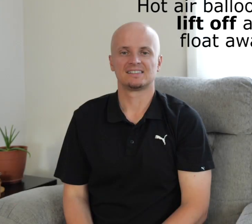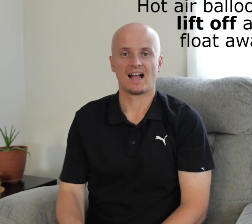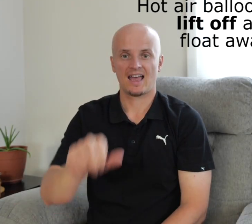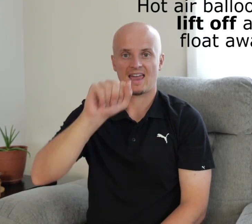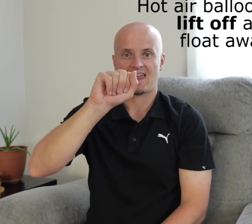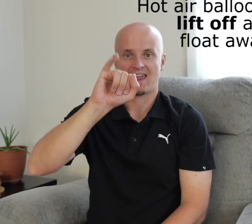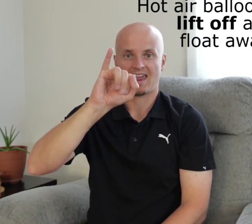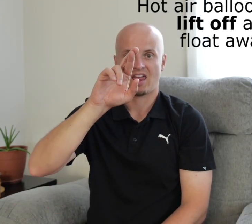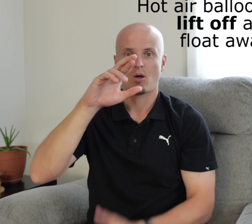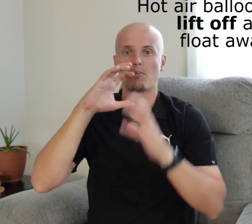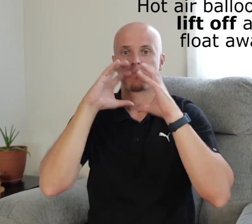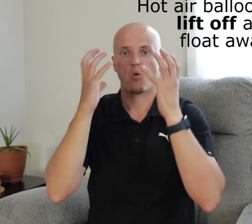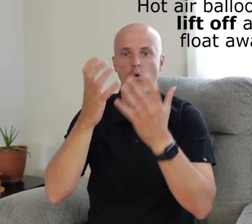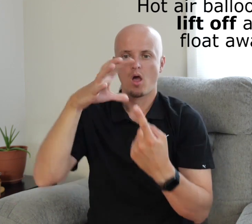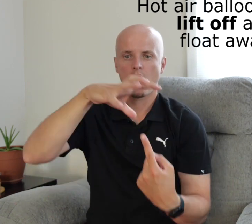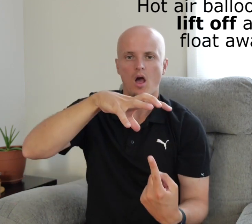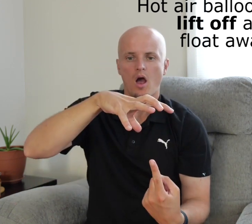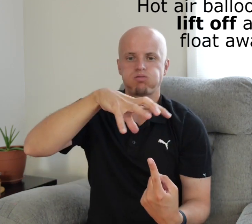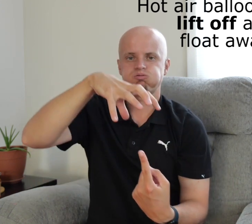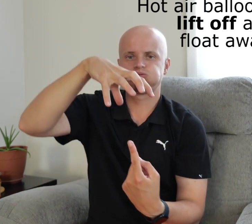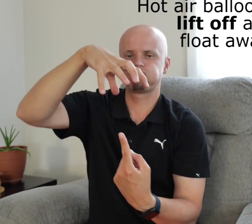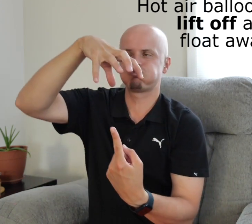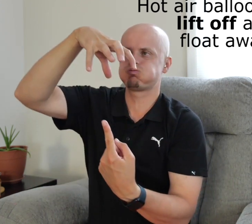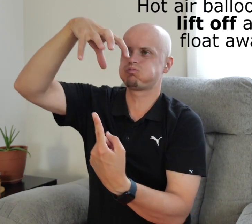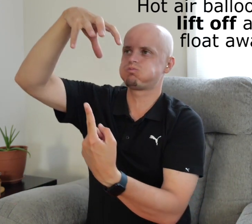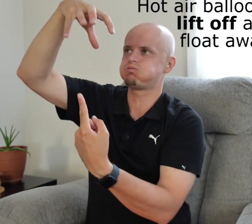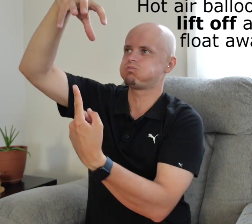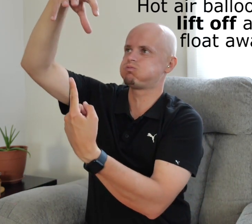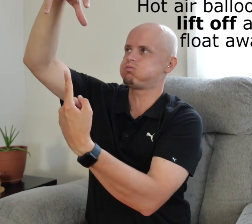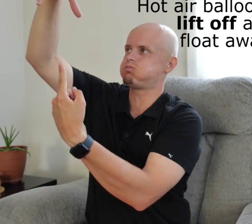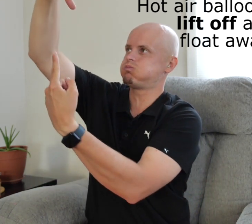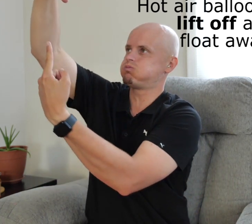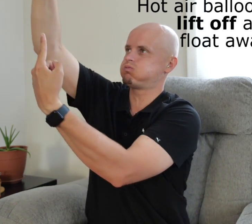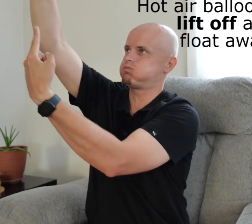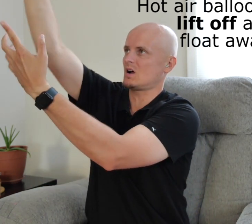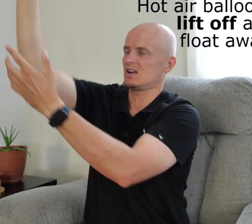You know hot air balloons? They lift off and slowly float up high.